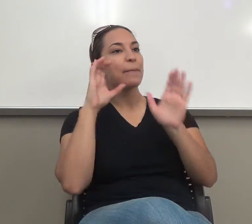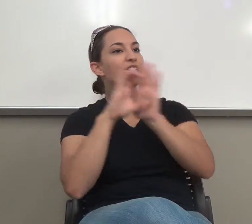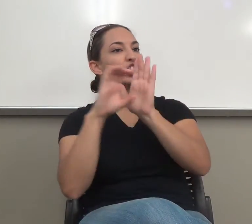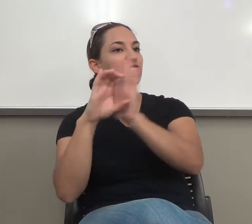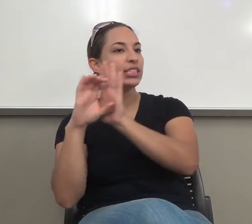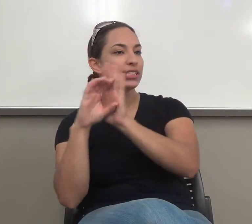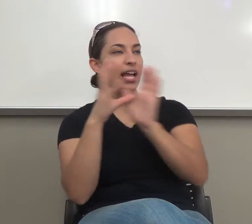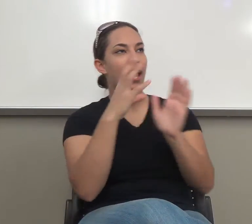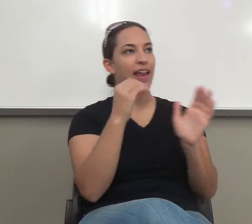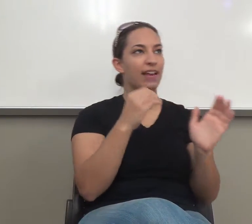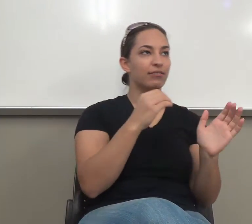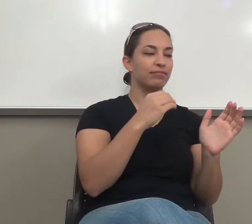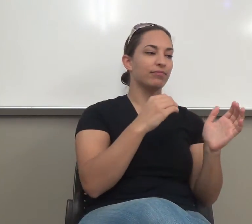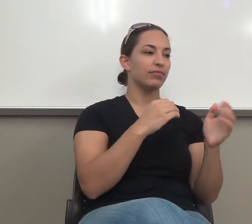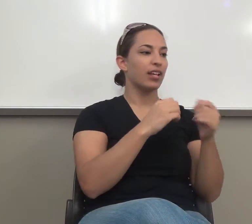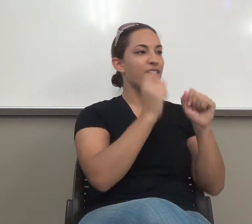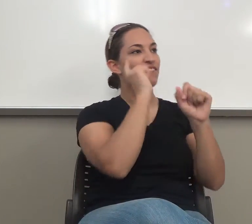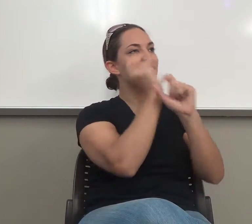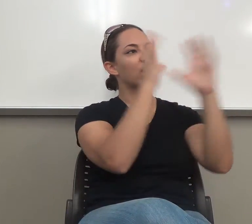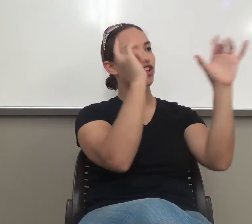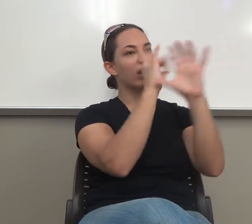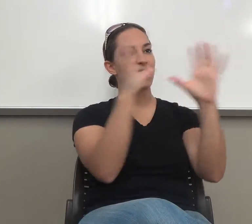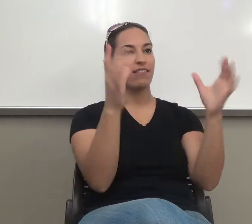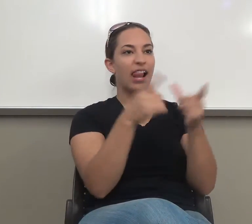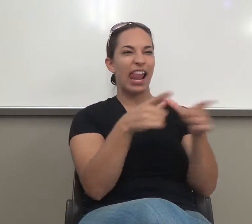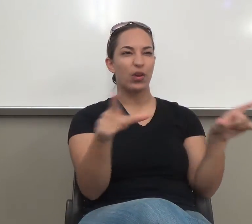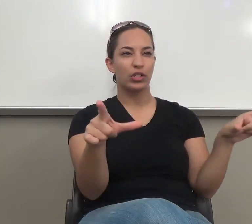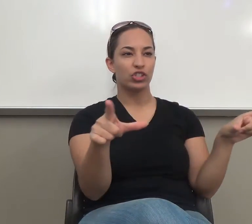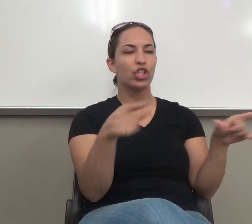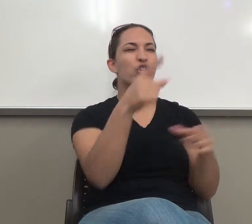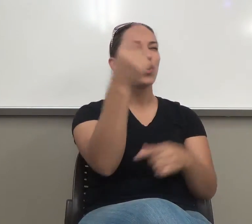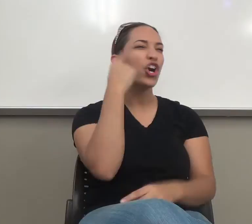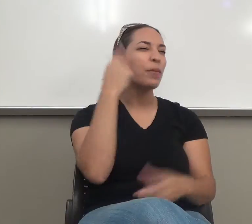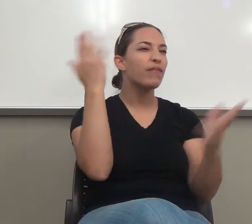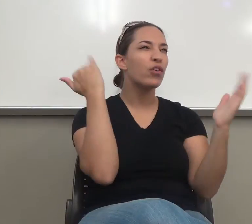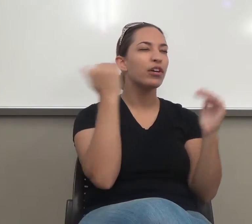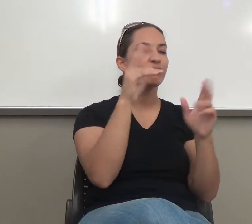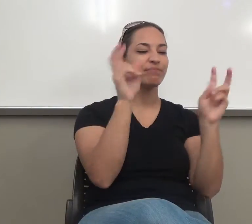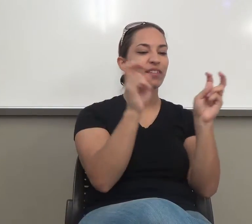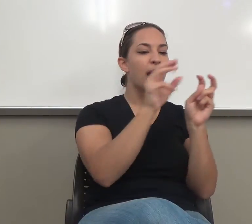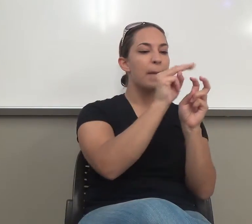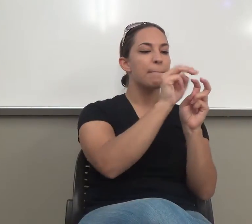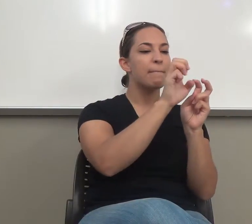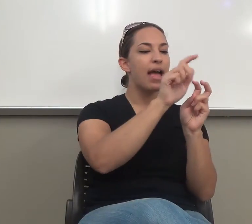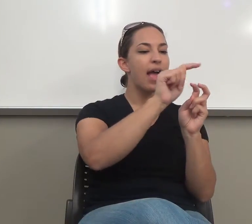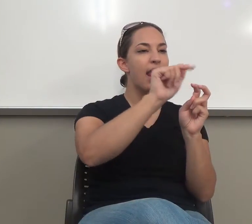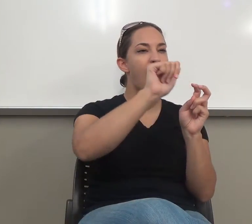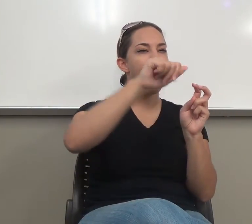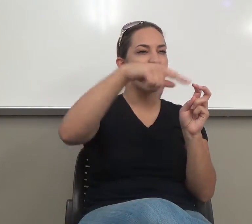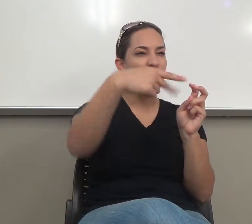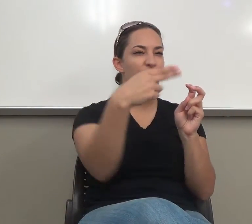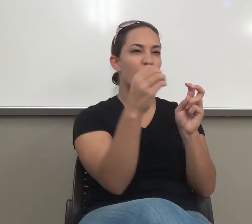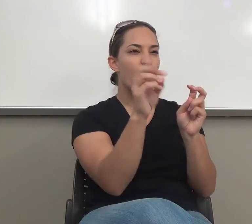Anybody ever heard of metaphors? Similes? That's what that is. That's all, all figurative language.